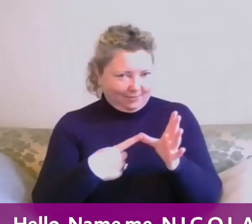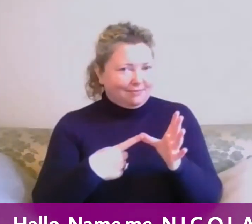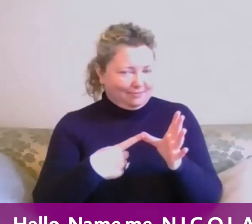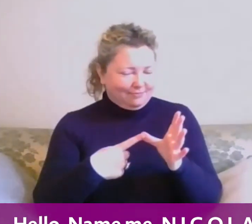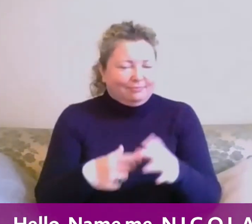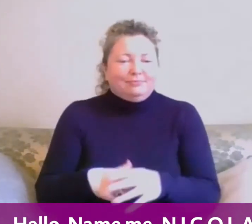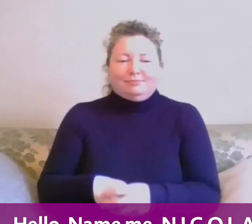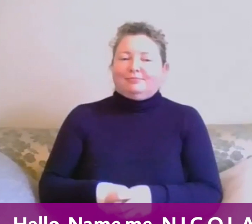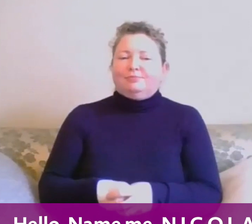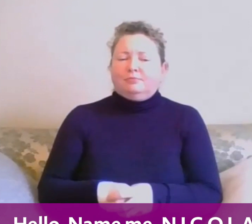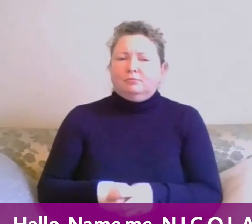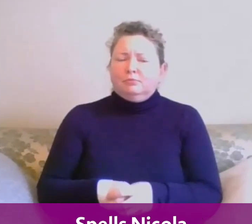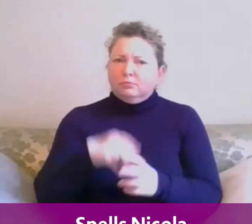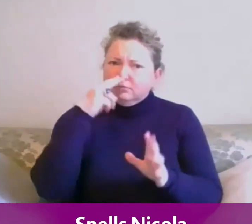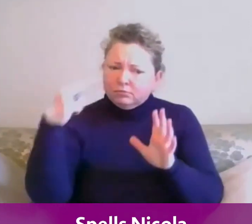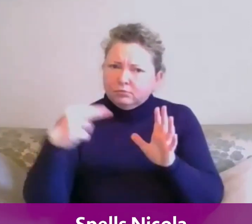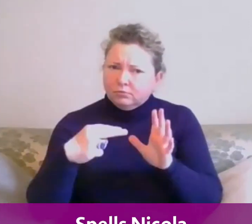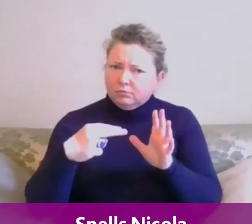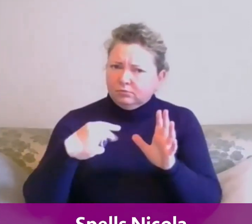-O-L-A spells Nicola.